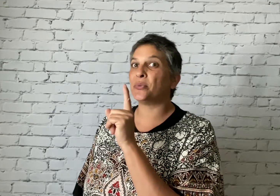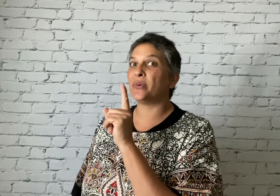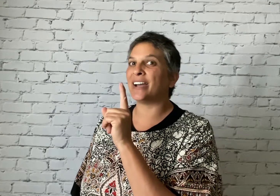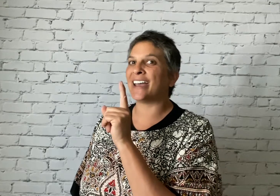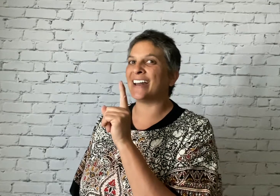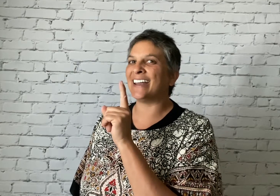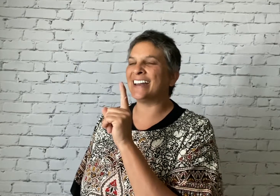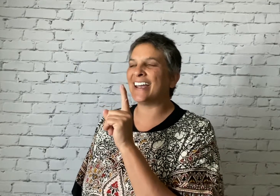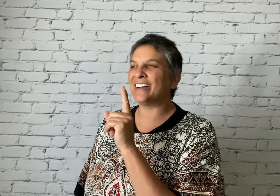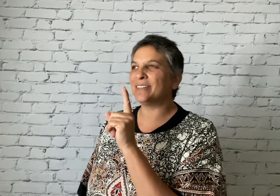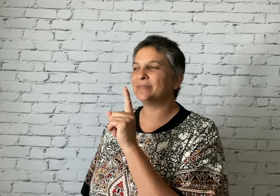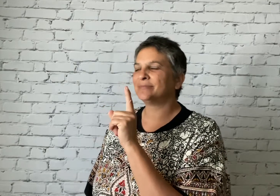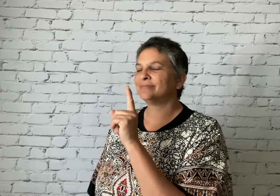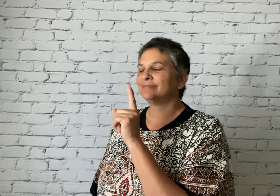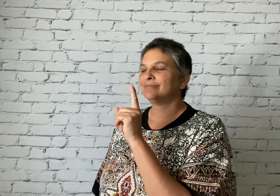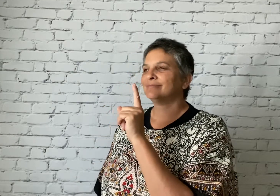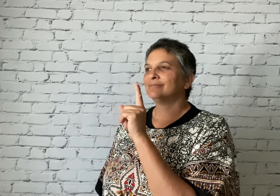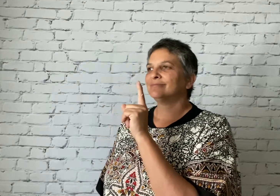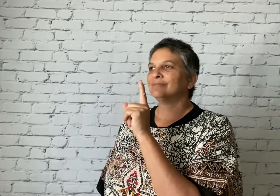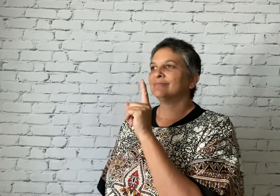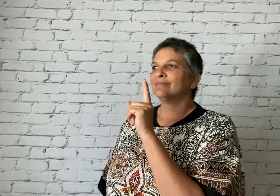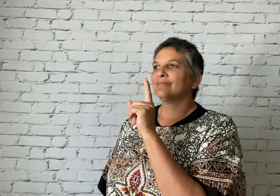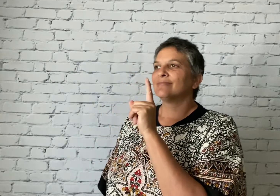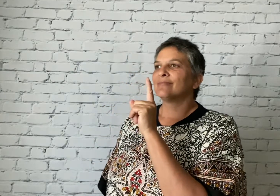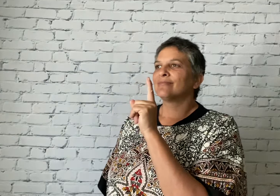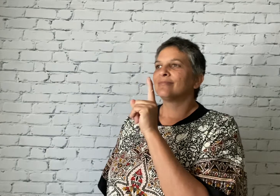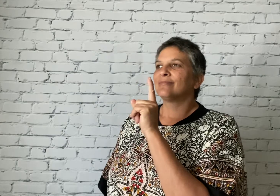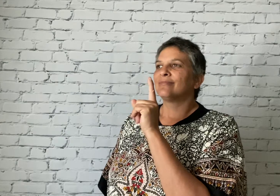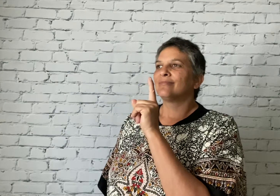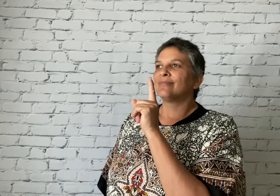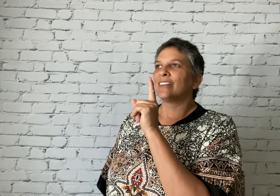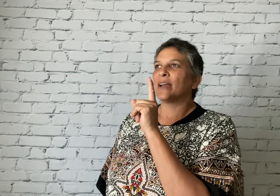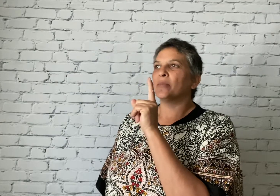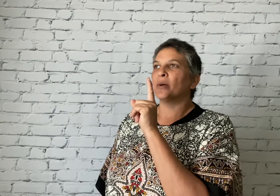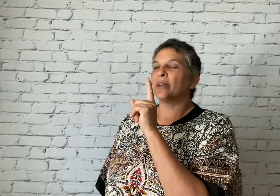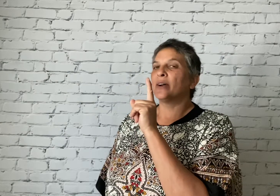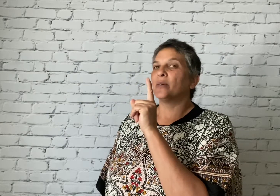Again, inhale, and blow it out.